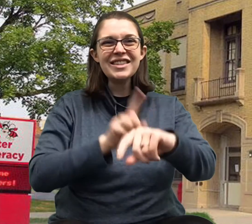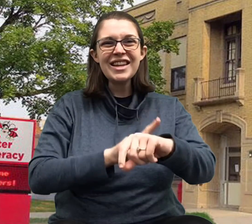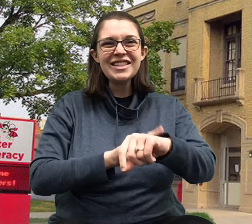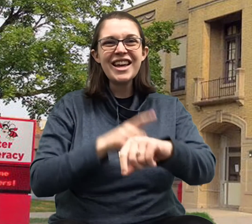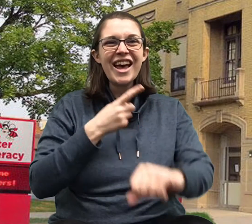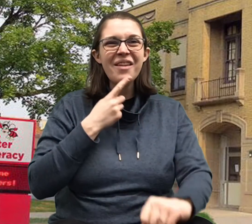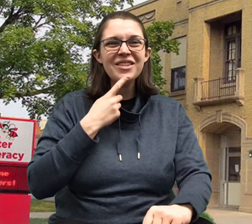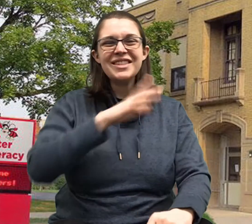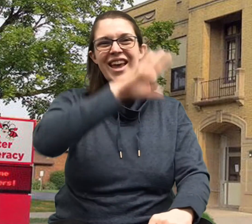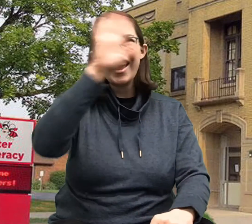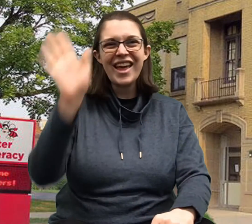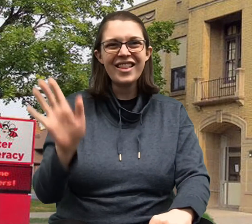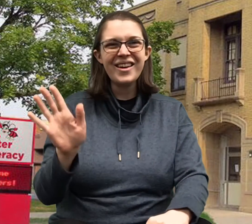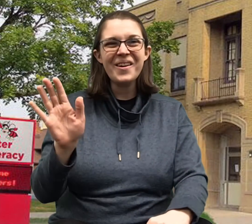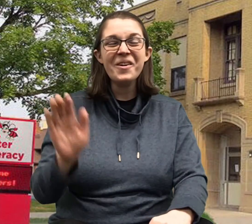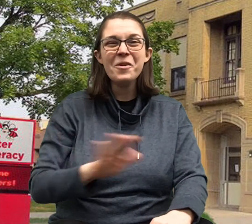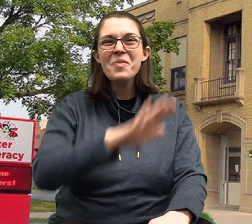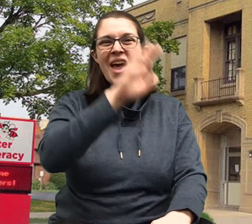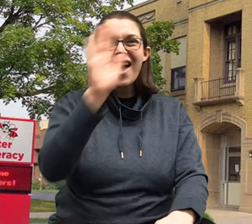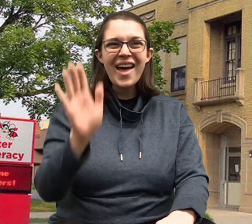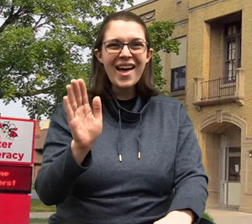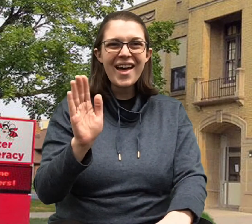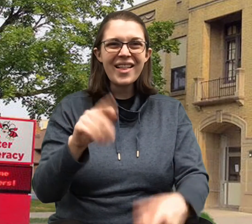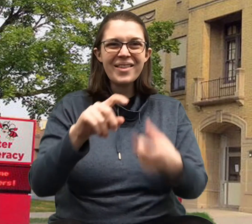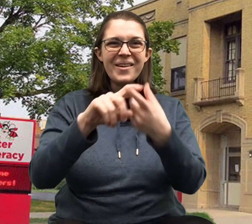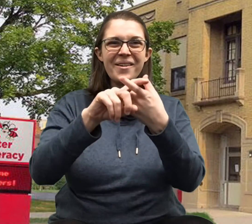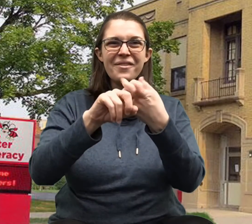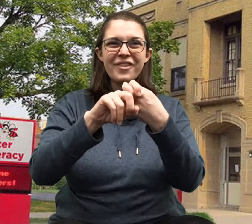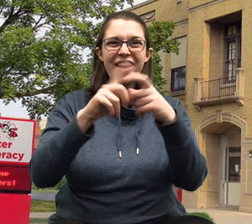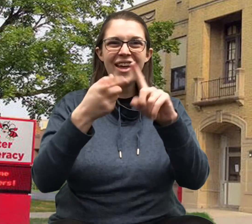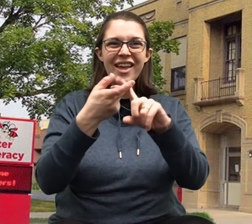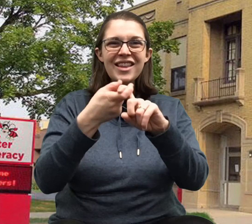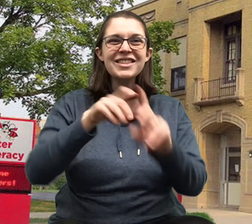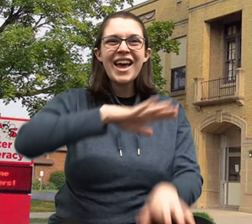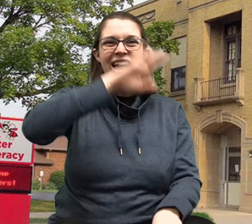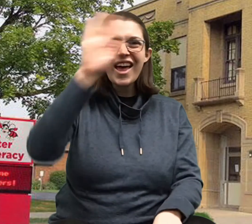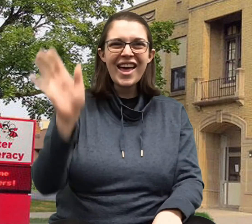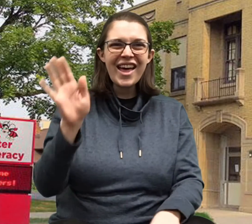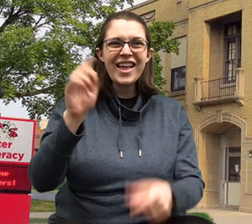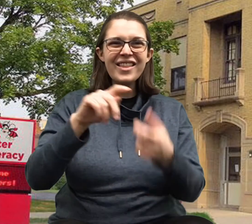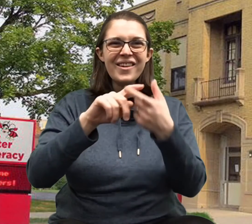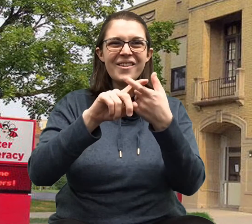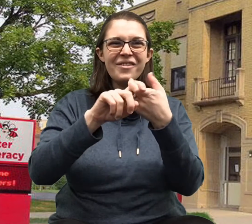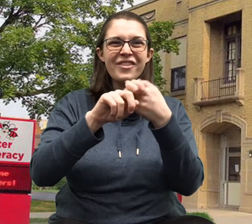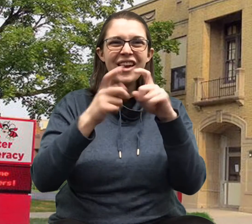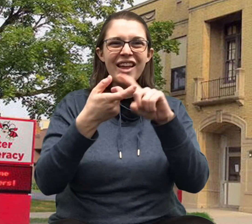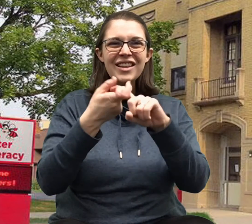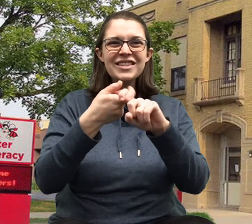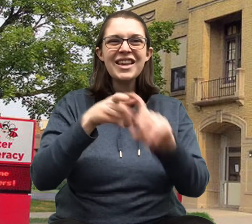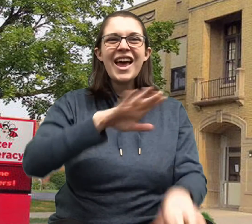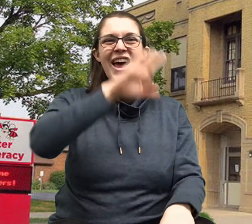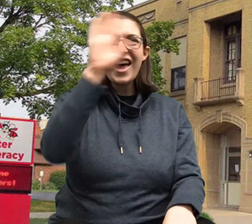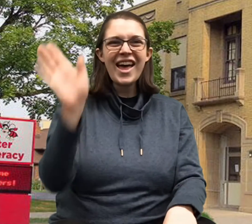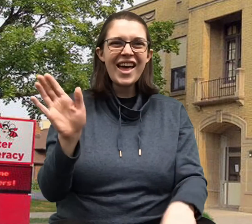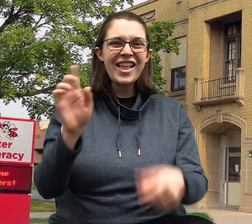it's time to say hello. Hello friends, hello friends, hello